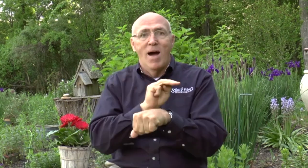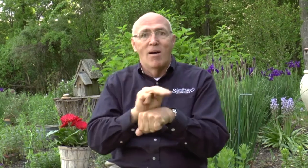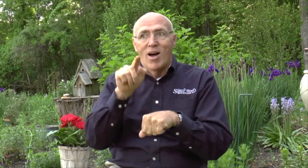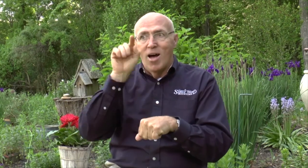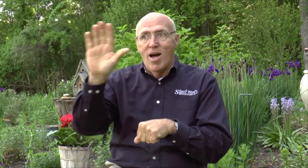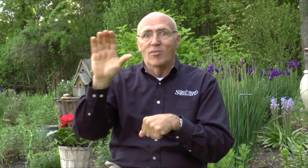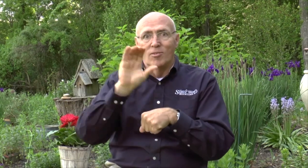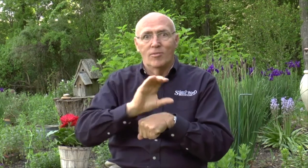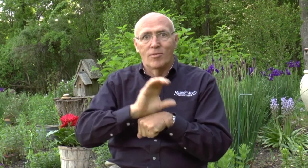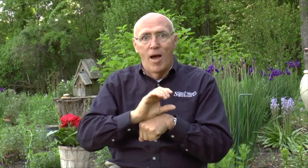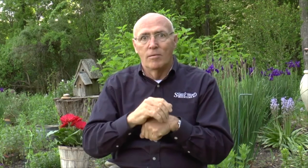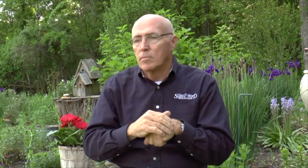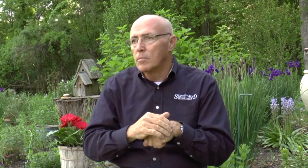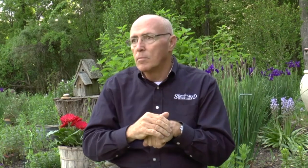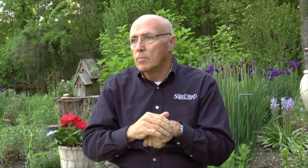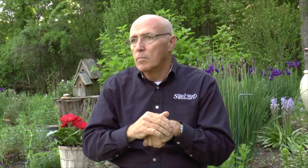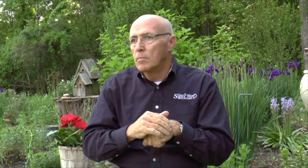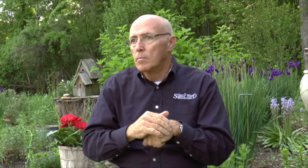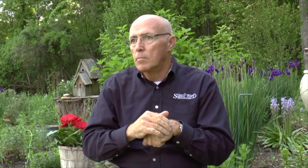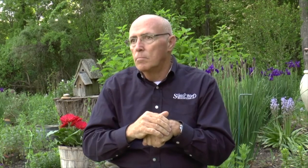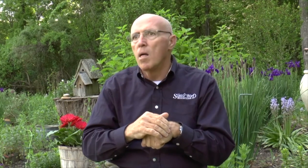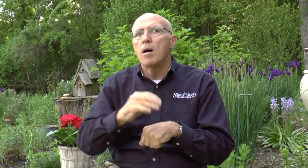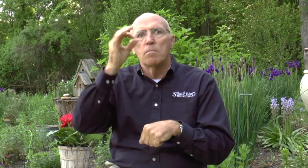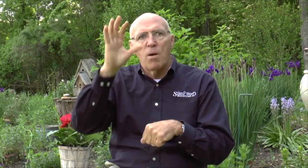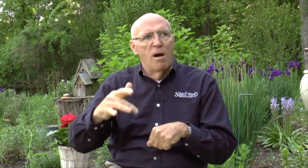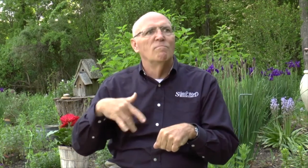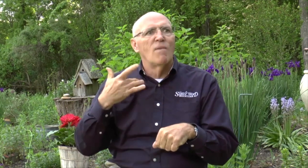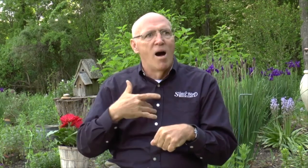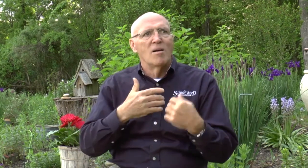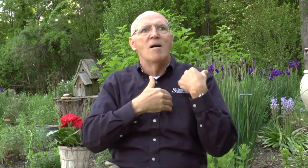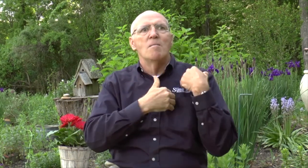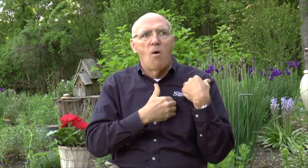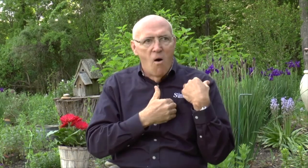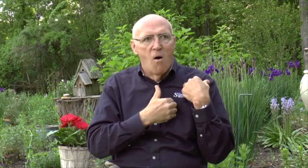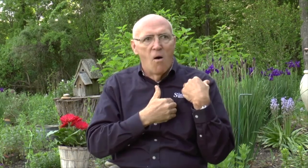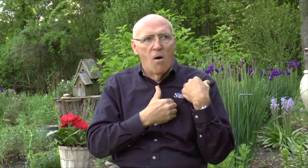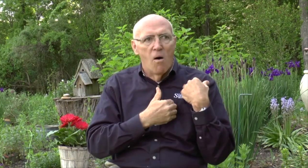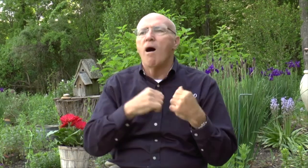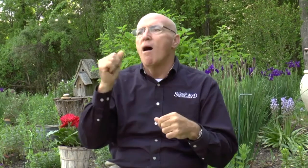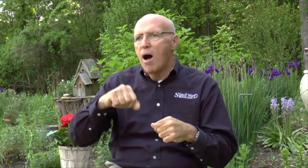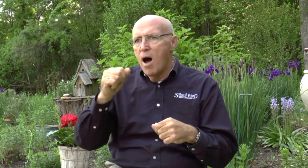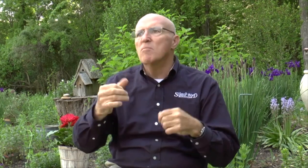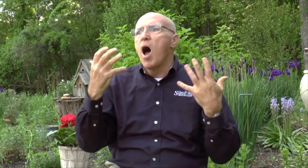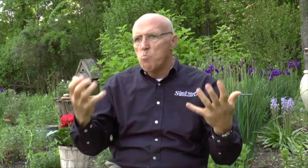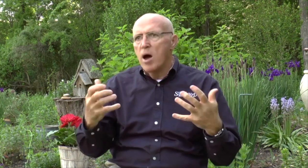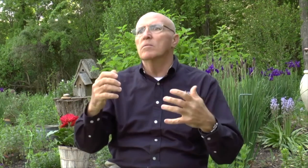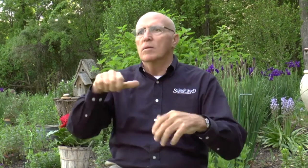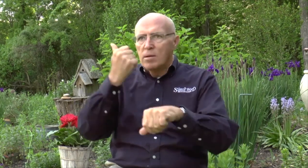And they discussed they were going to start a deaf ministry in their church. The pastor felt such a burden. And he